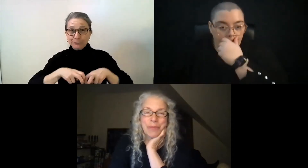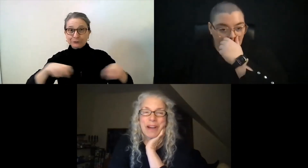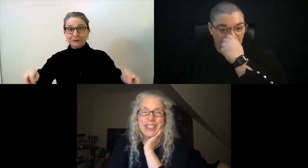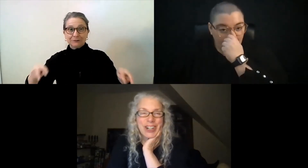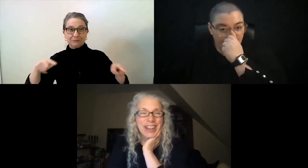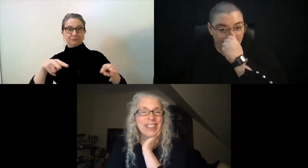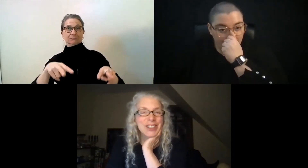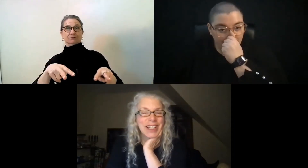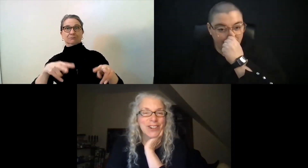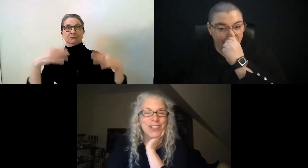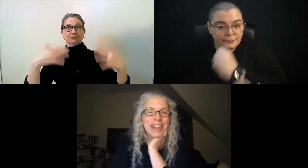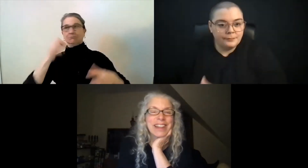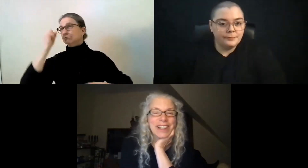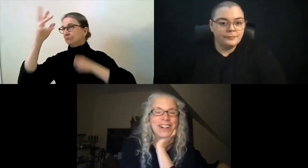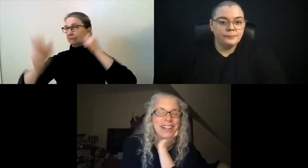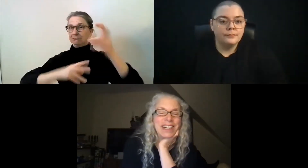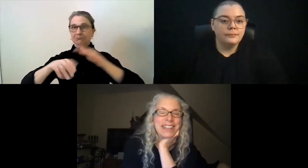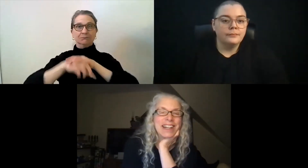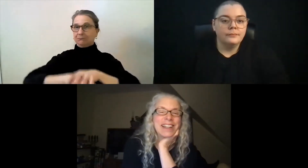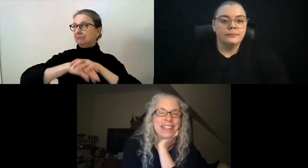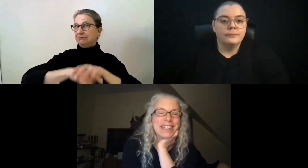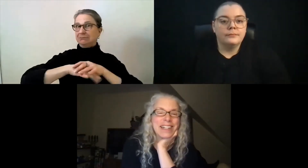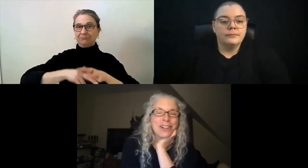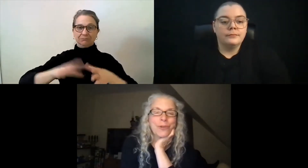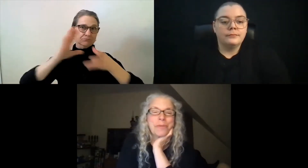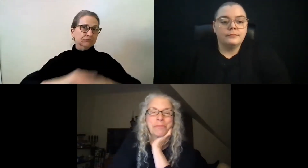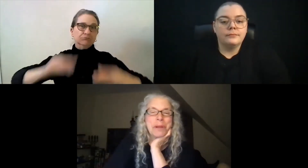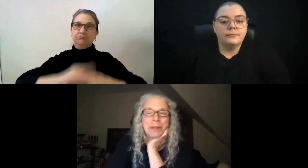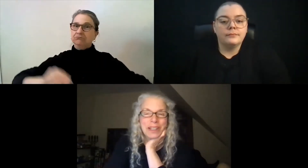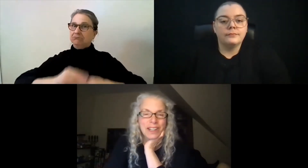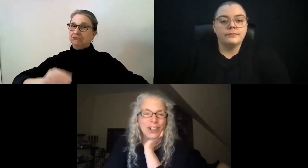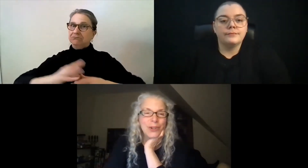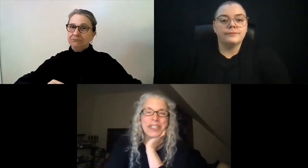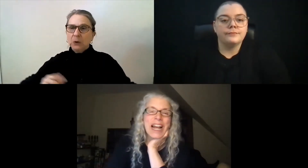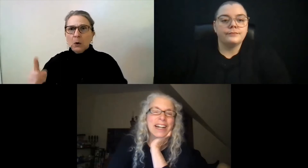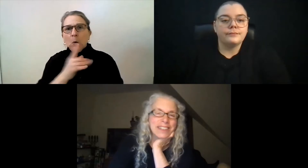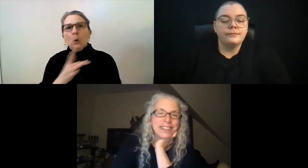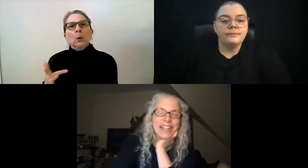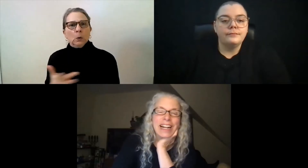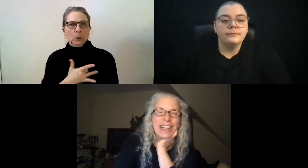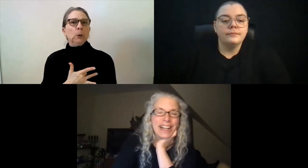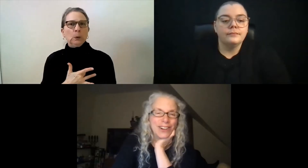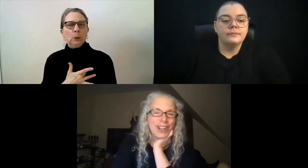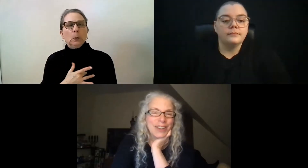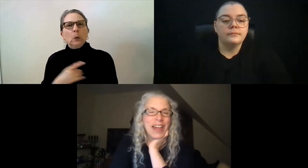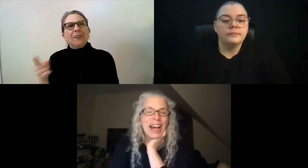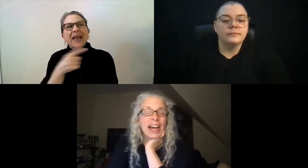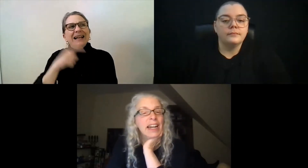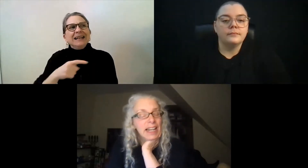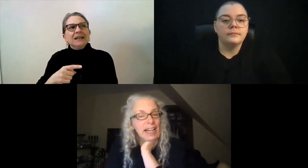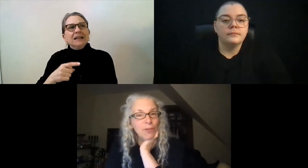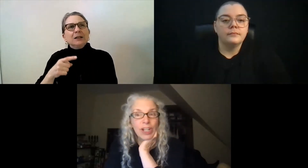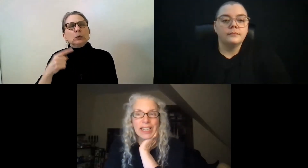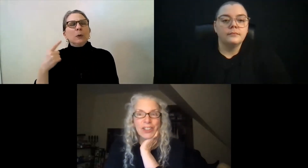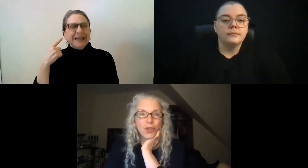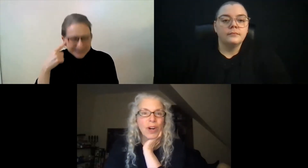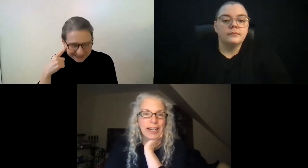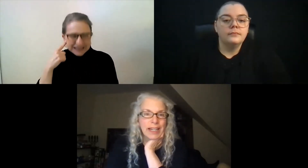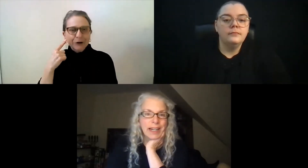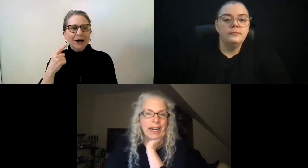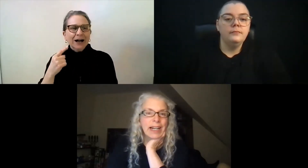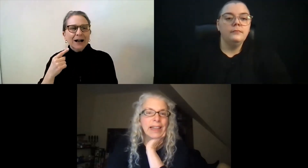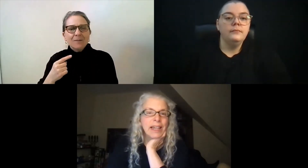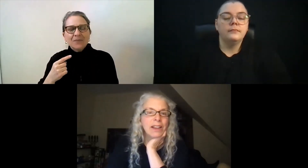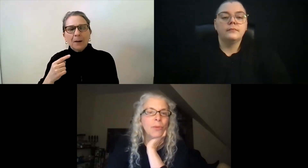know if you could imagine a legislator sitting there and suddenly seeing a group of people doing tactile signing and all of that. It really is